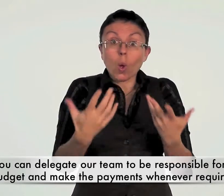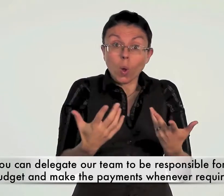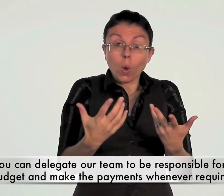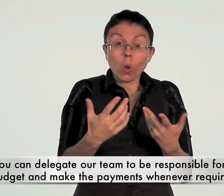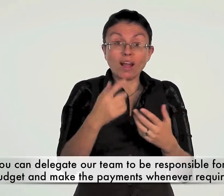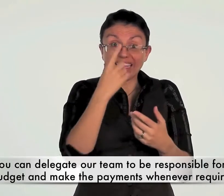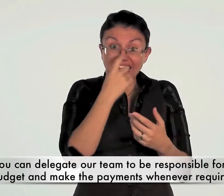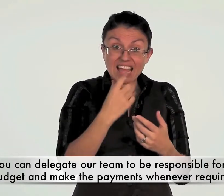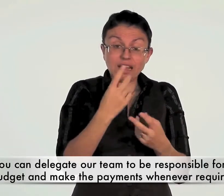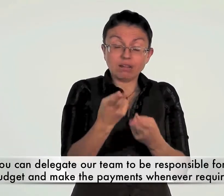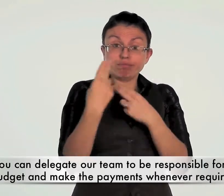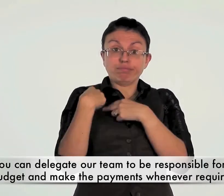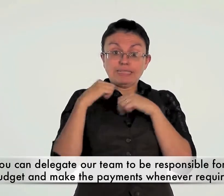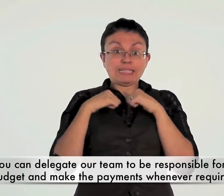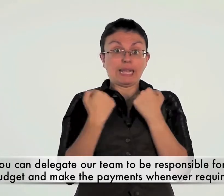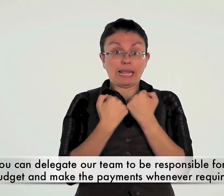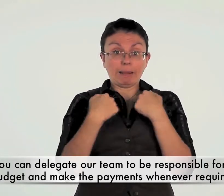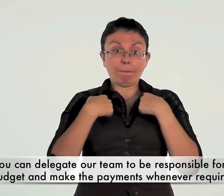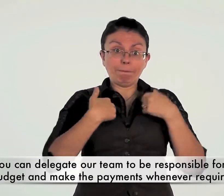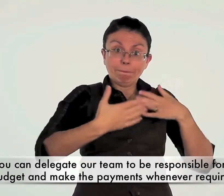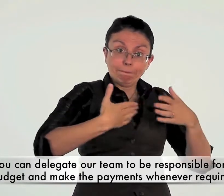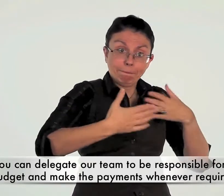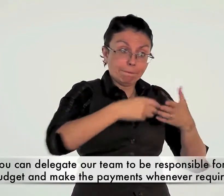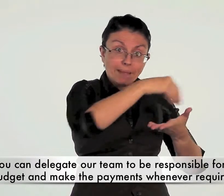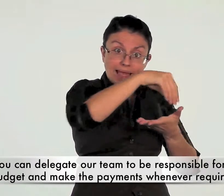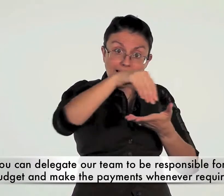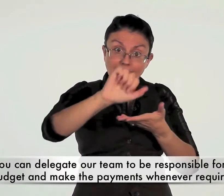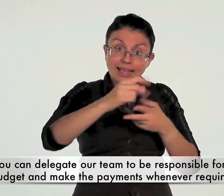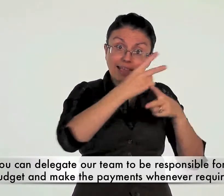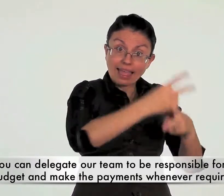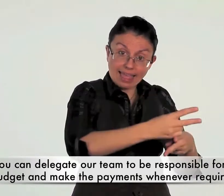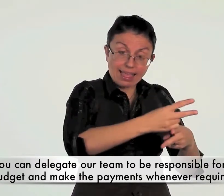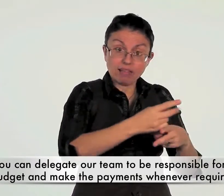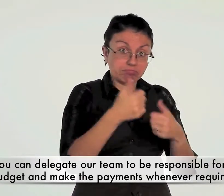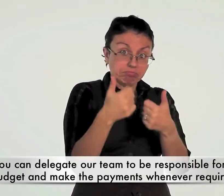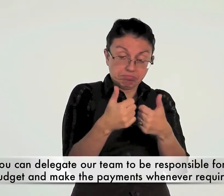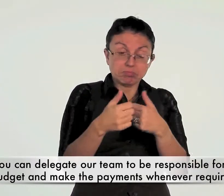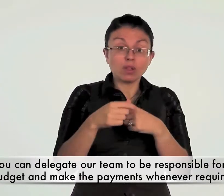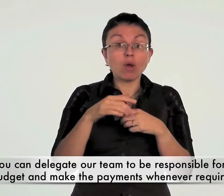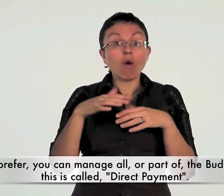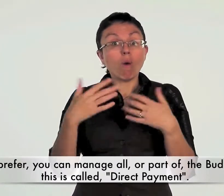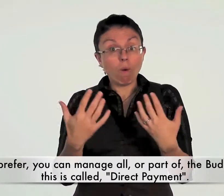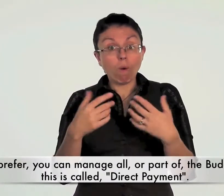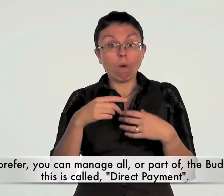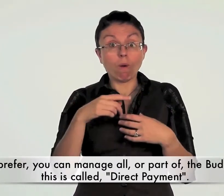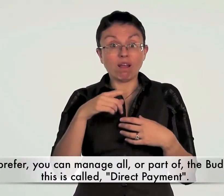Or you can delegate our team to be responsible for your budget and make the payments whenever they are due.